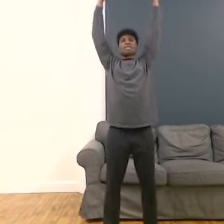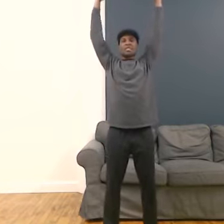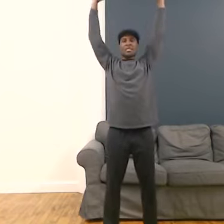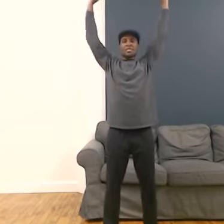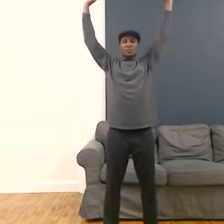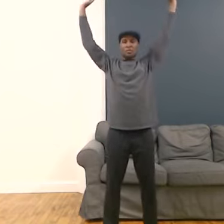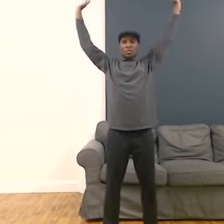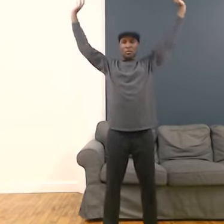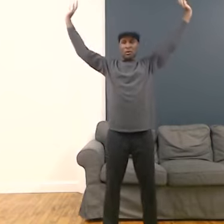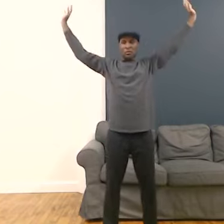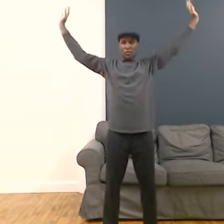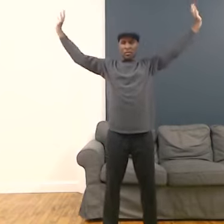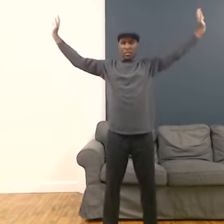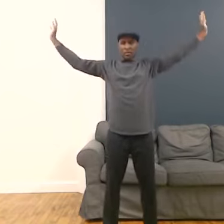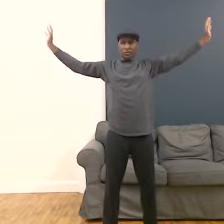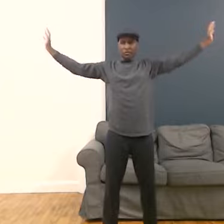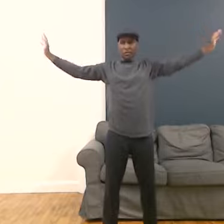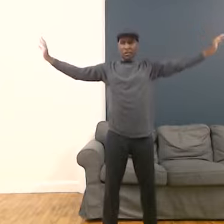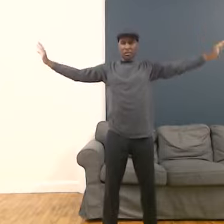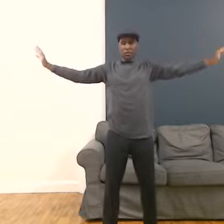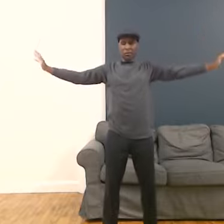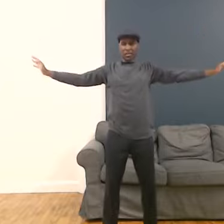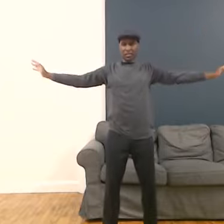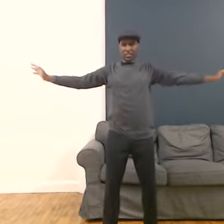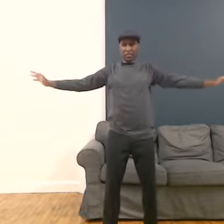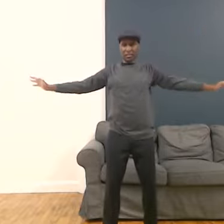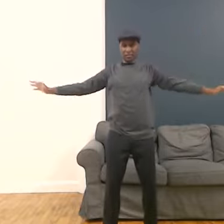release the hand. One more time. Go ahead and hold the pace of speed.